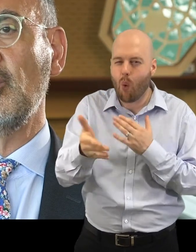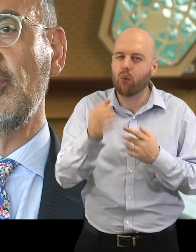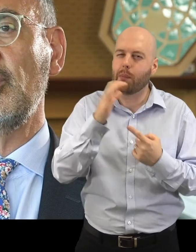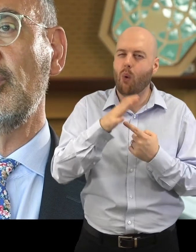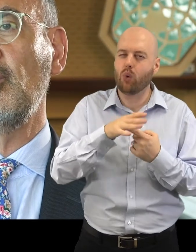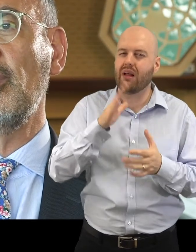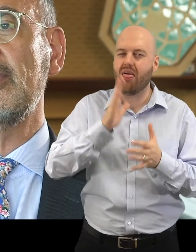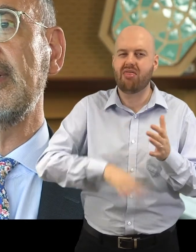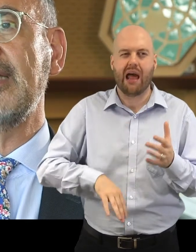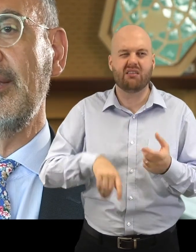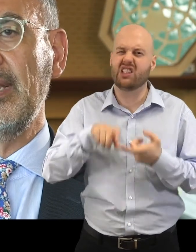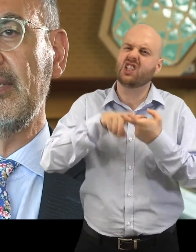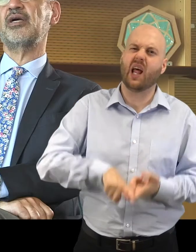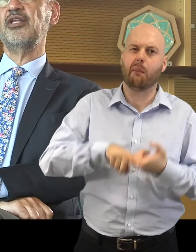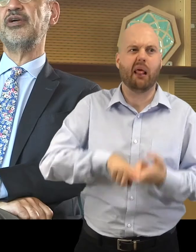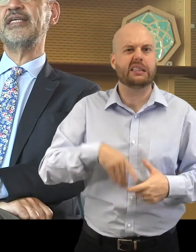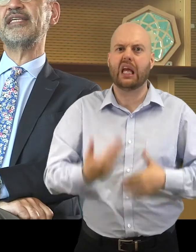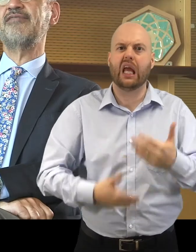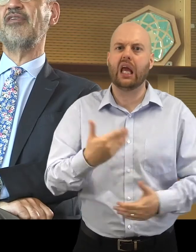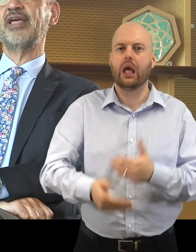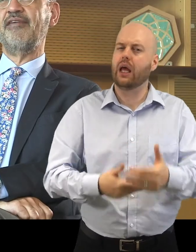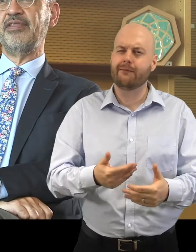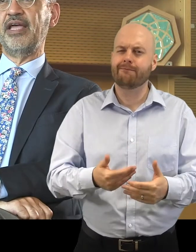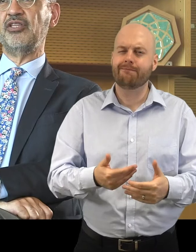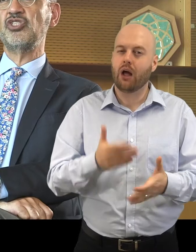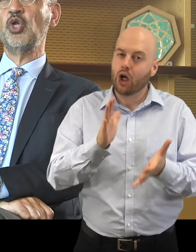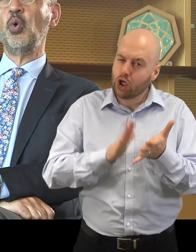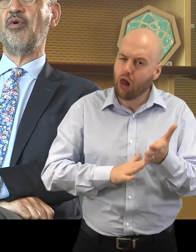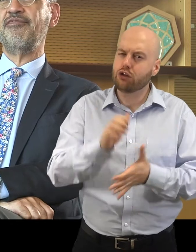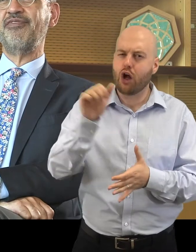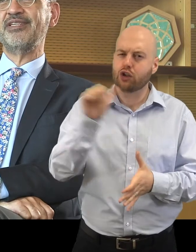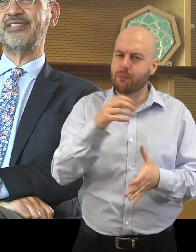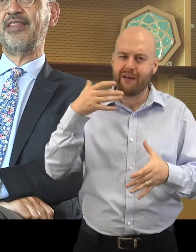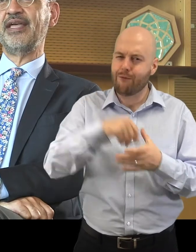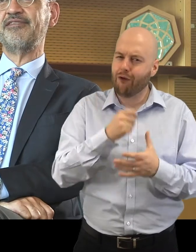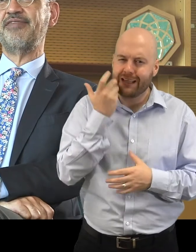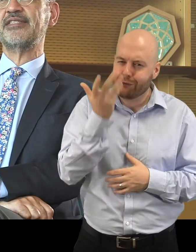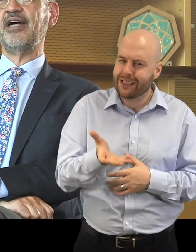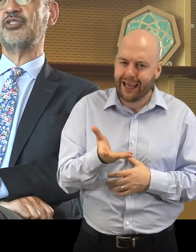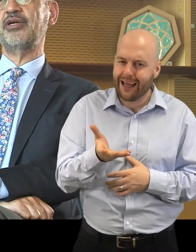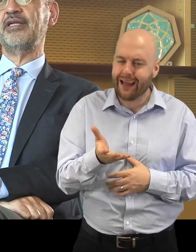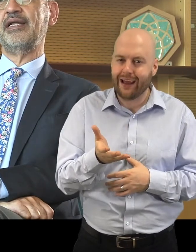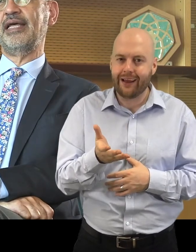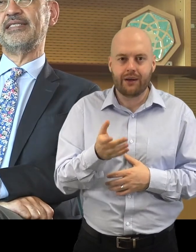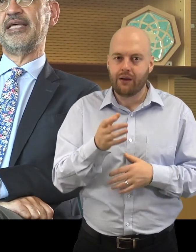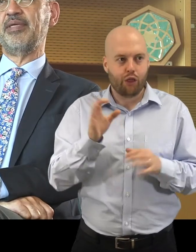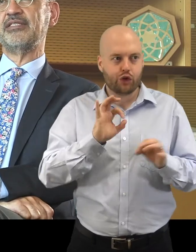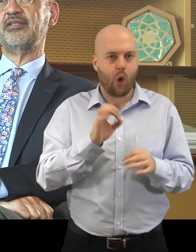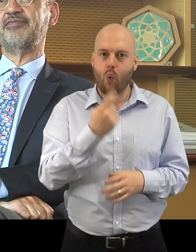the word sustainability. Culture is evolving every day. There's nothing as a fixed culture is the same thing as not a